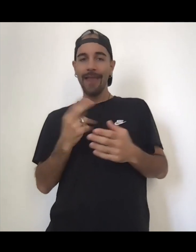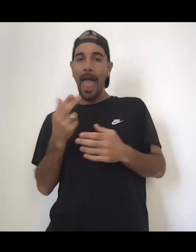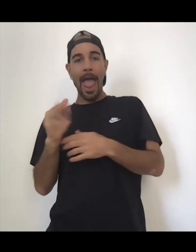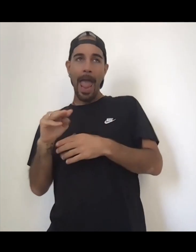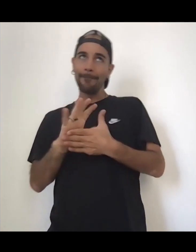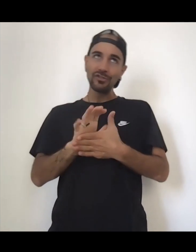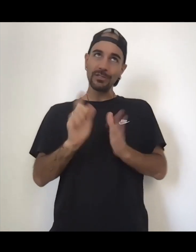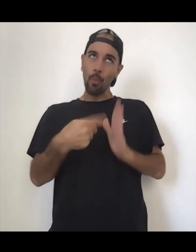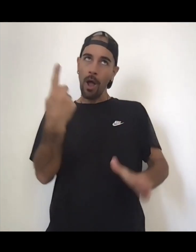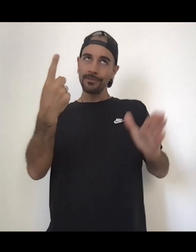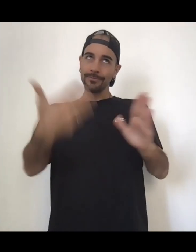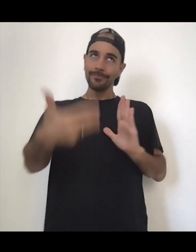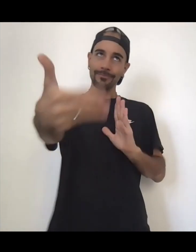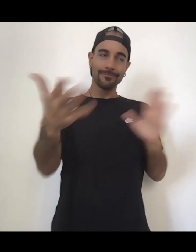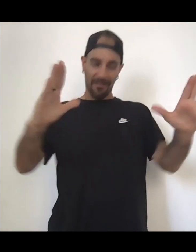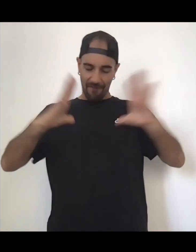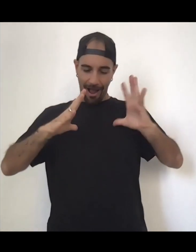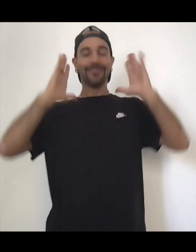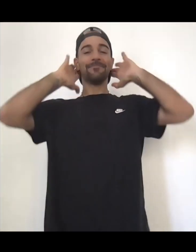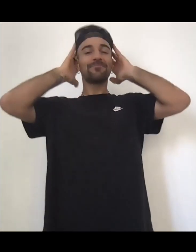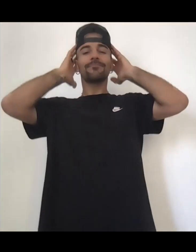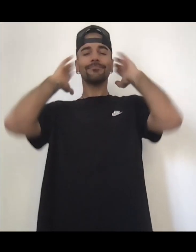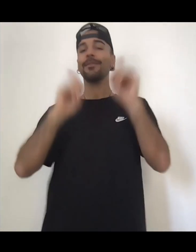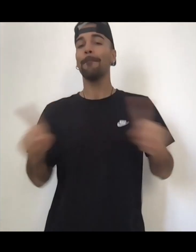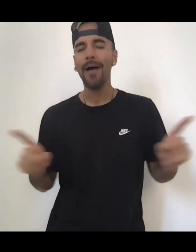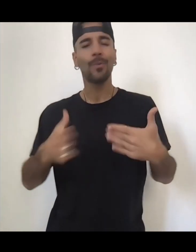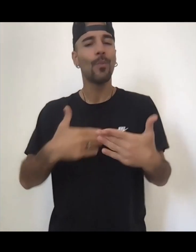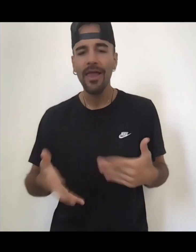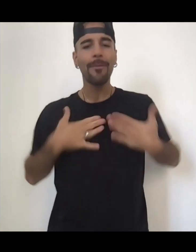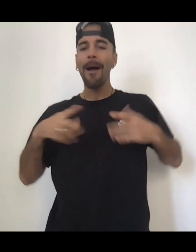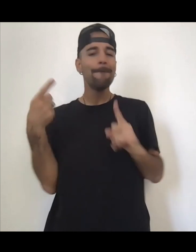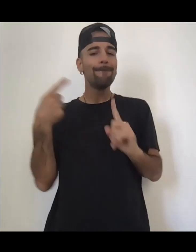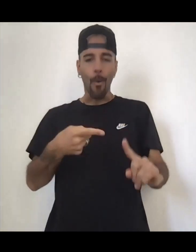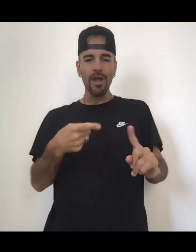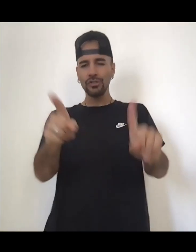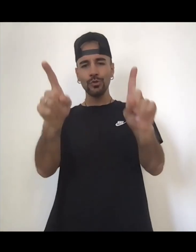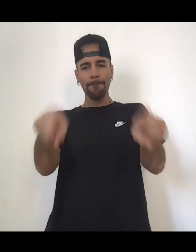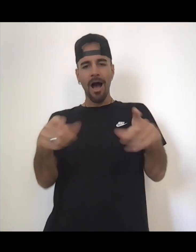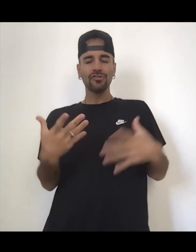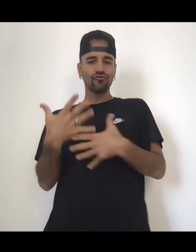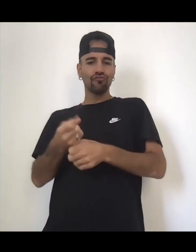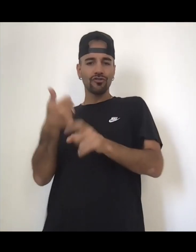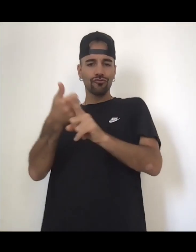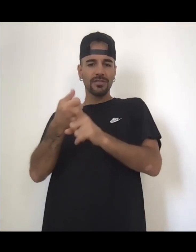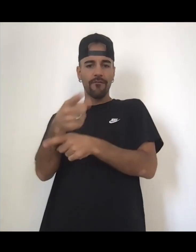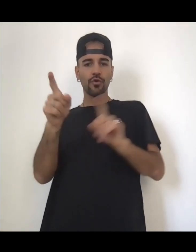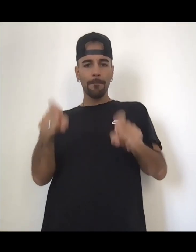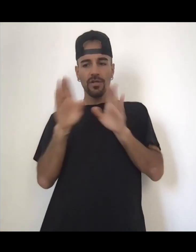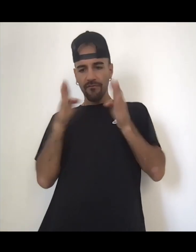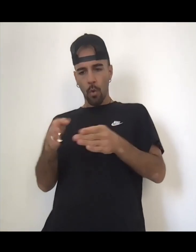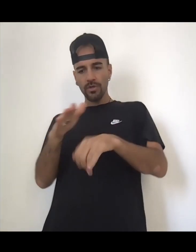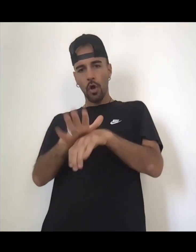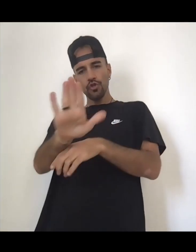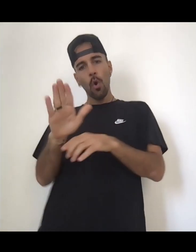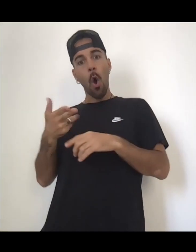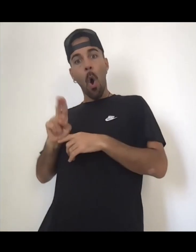of your old vibration and everything that you manifested in that old vibration which is why a lot of people are now feeling so confused and there's so much chaos